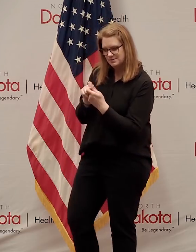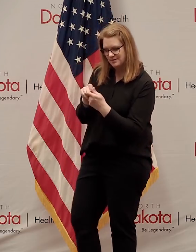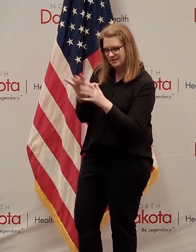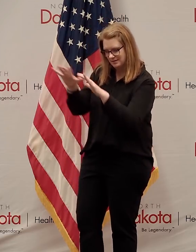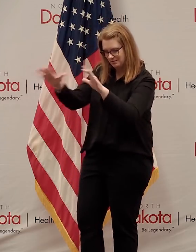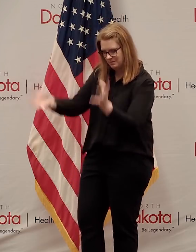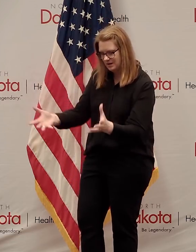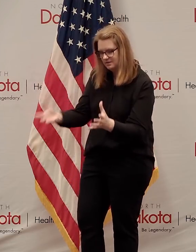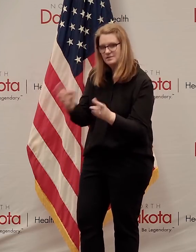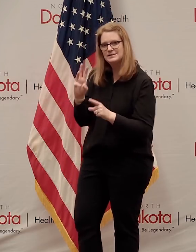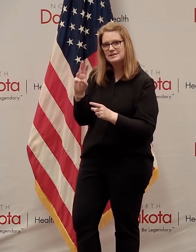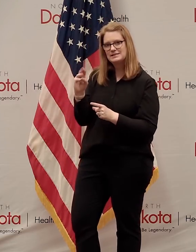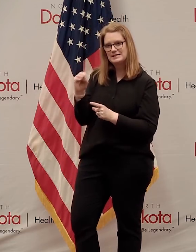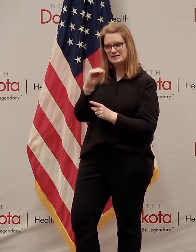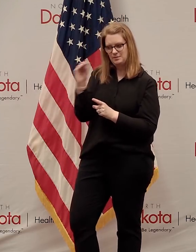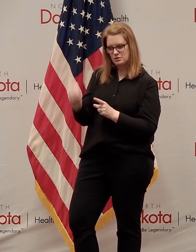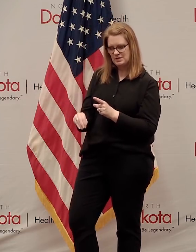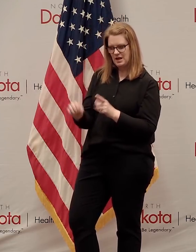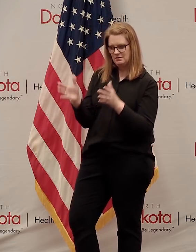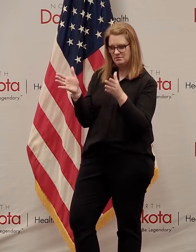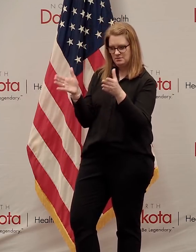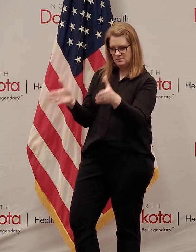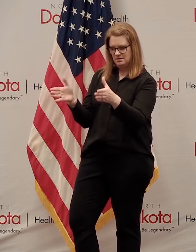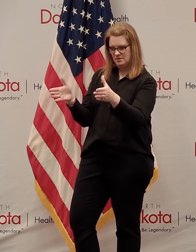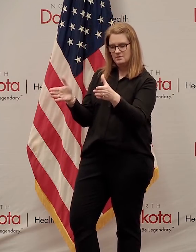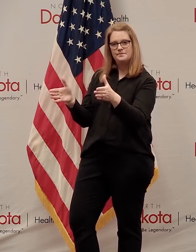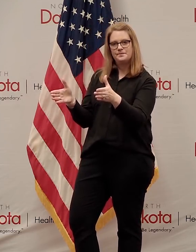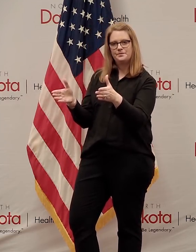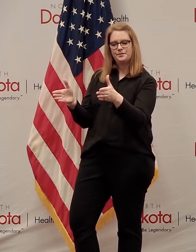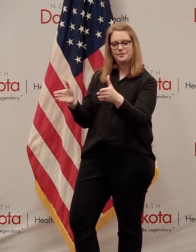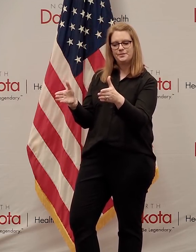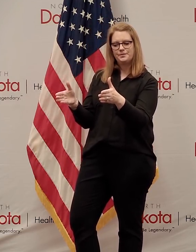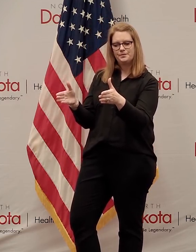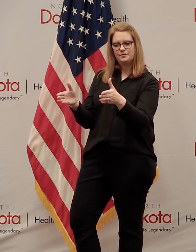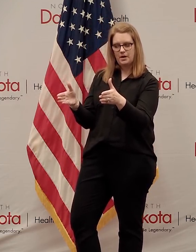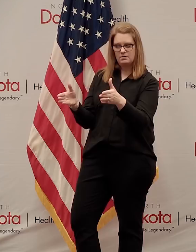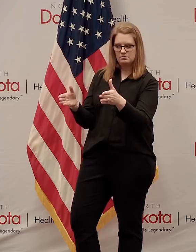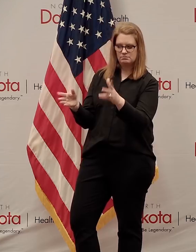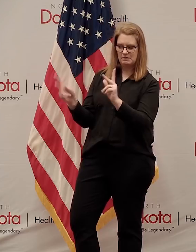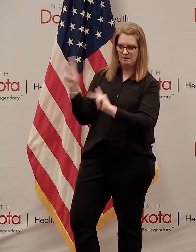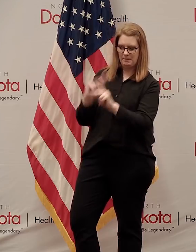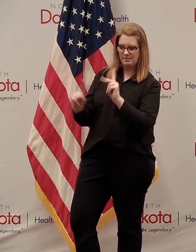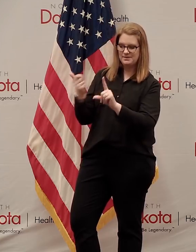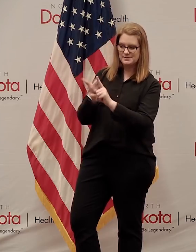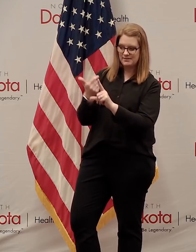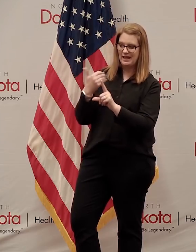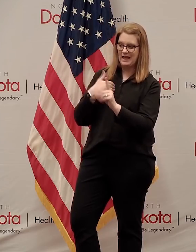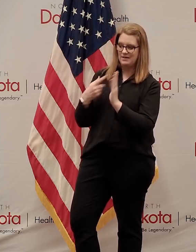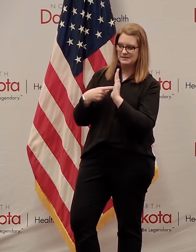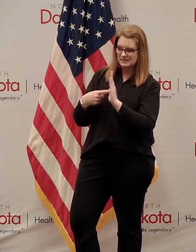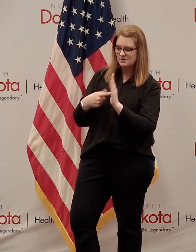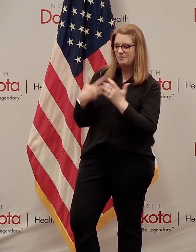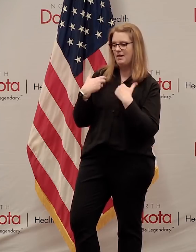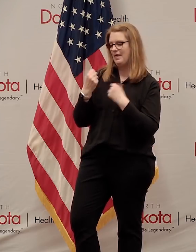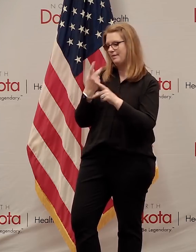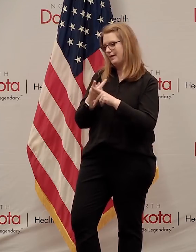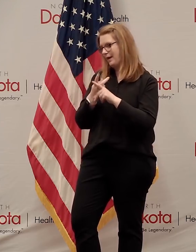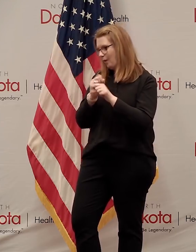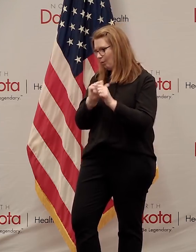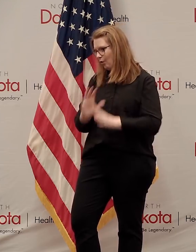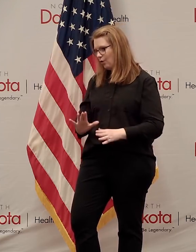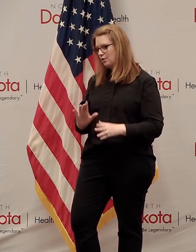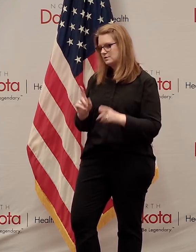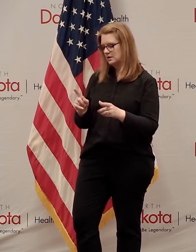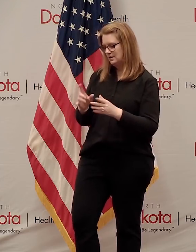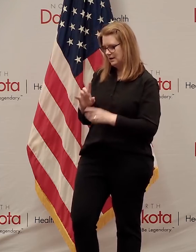our guidelines, if 60% of what we want to do is, you know, people that are symptomatic or healthcare workers or have a high probability